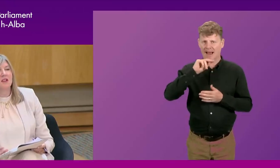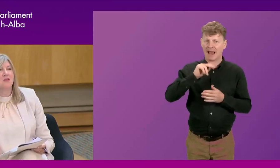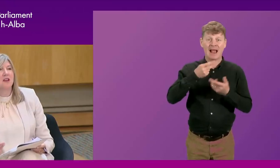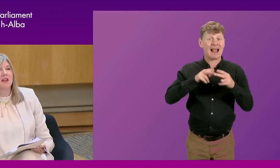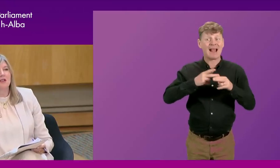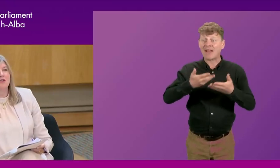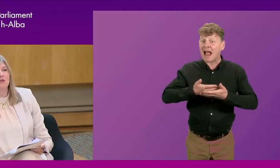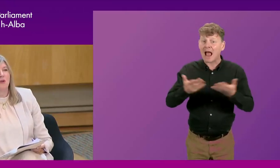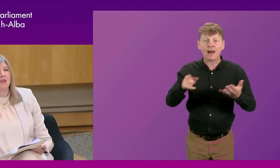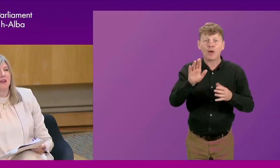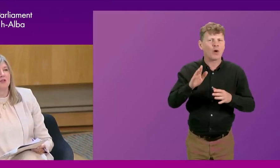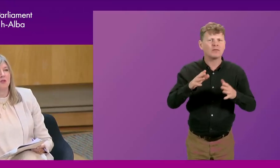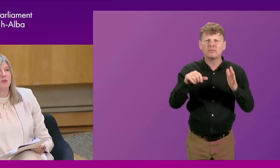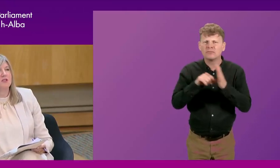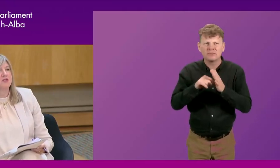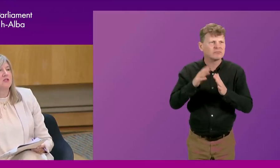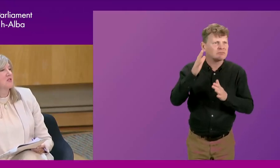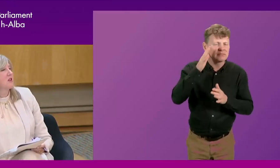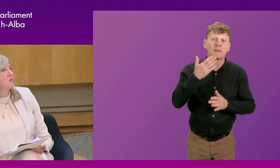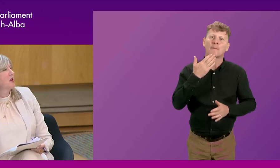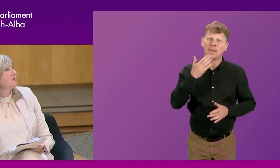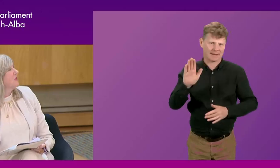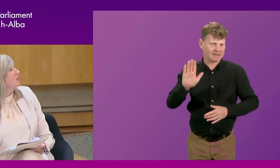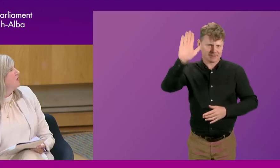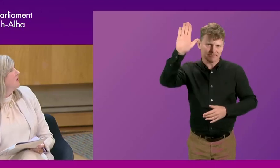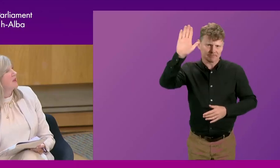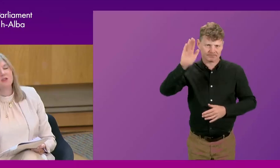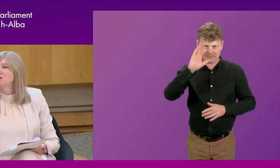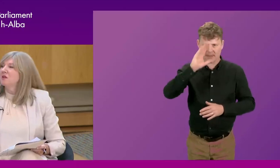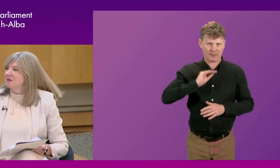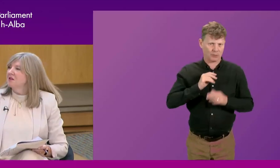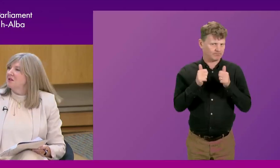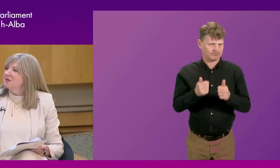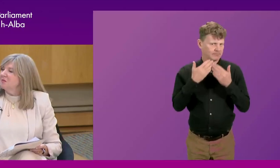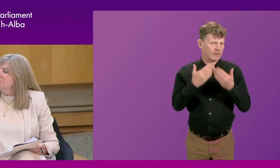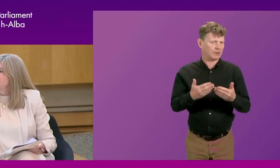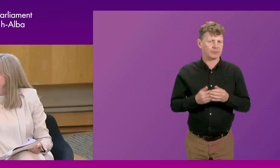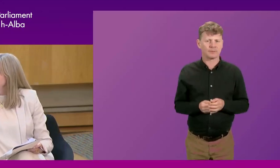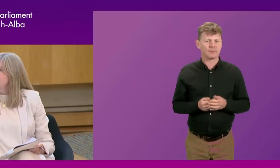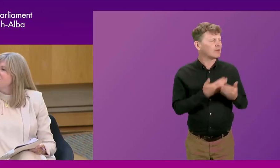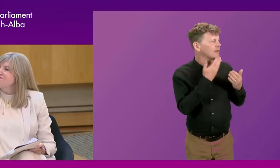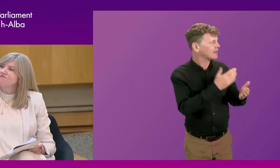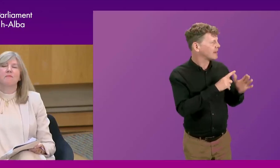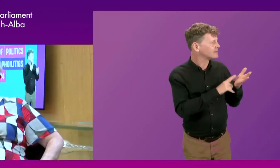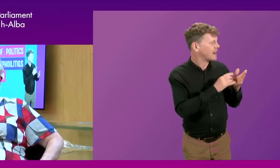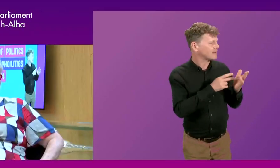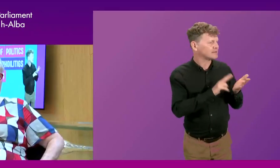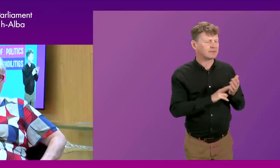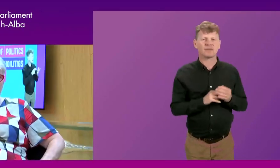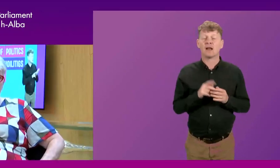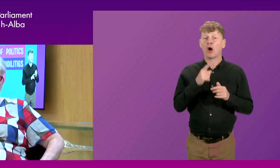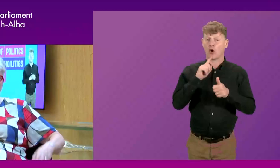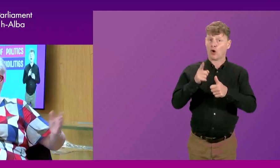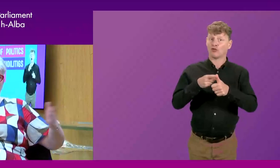And if anyone is having any issues with that at all, please just stick up your hands and let me know. Thank you. Thanks, Alison. To come back to the